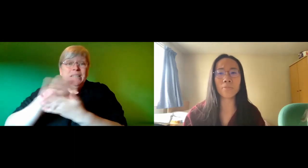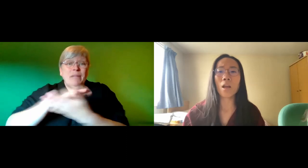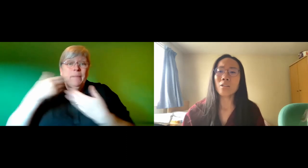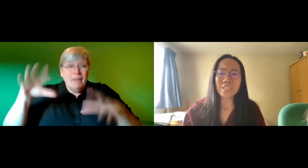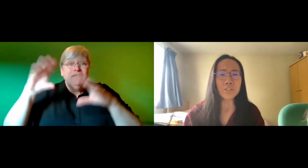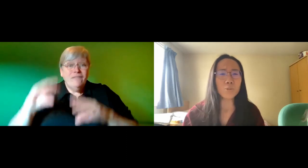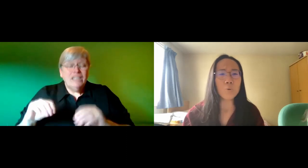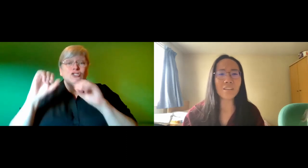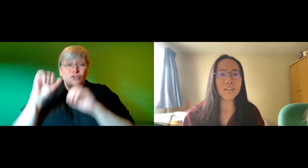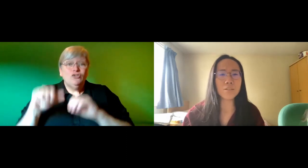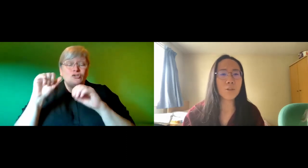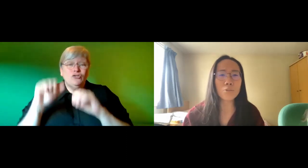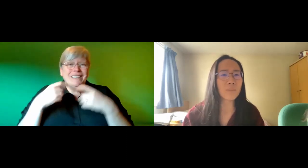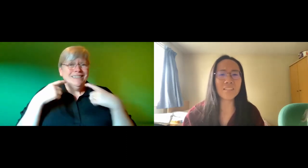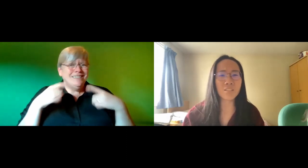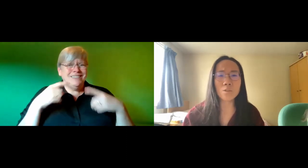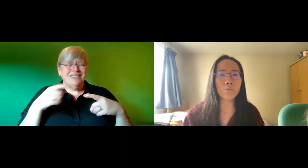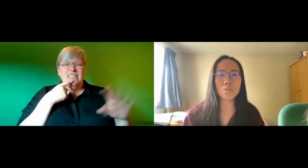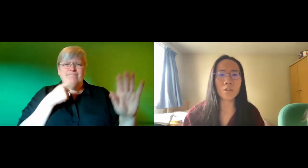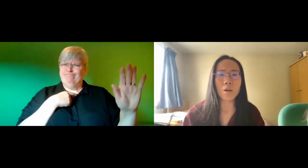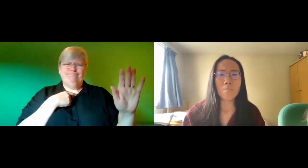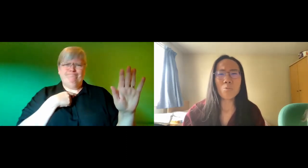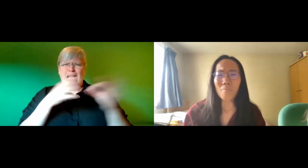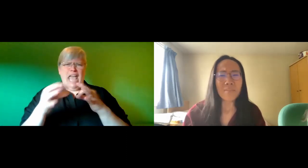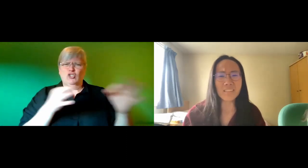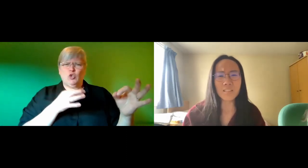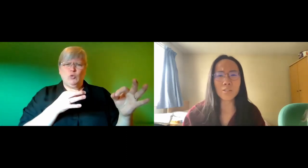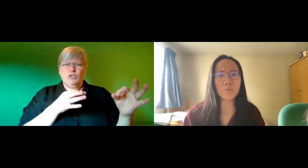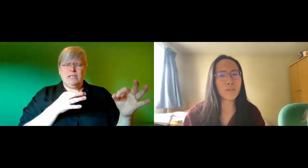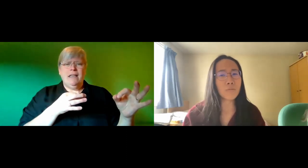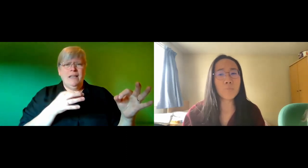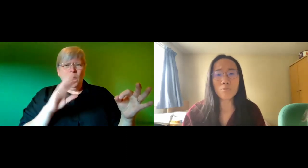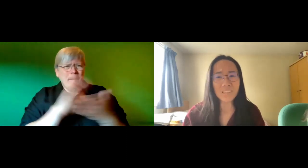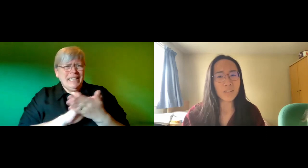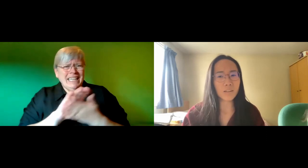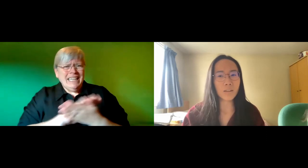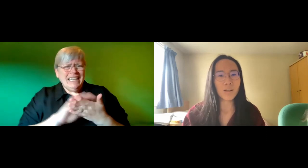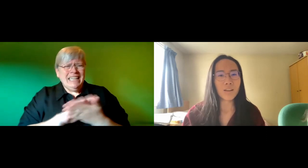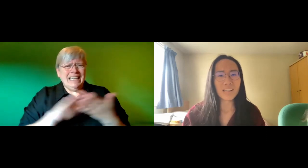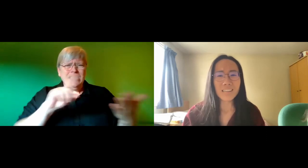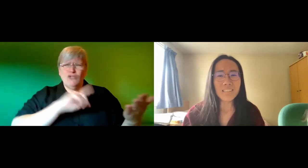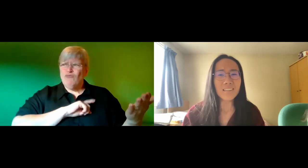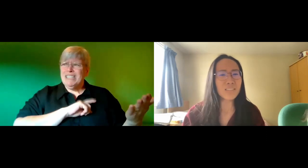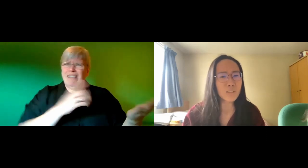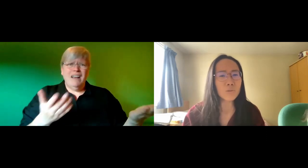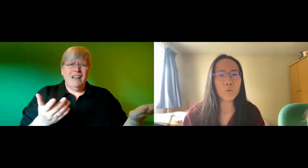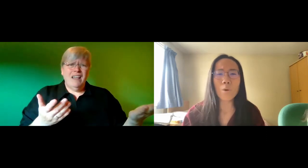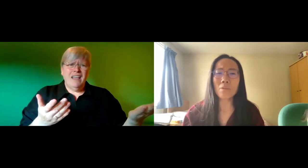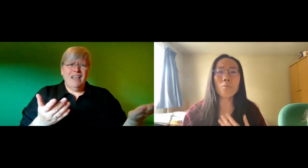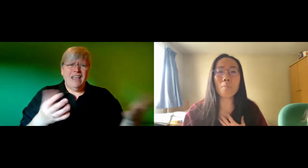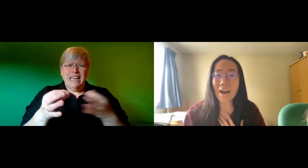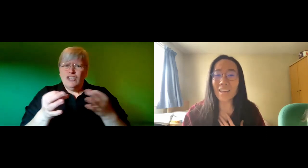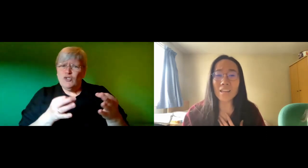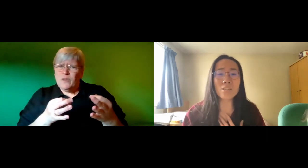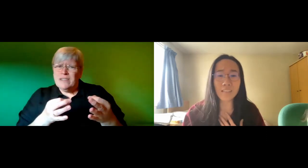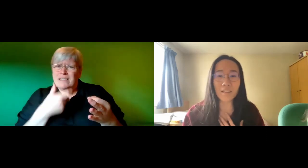home teachers always ask us not to make excuses but what makes an excuse different from a reason is it an excuse when